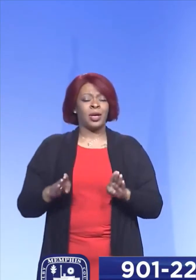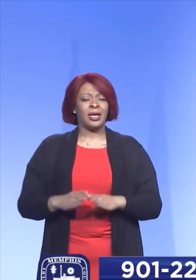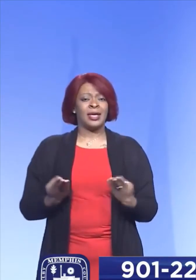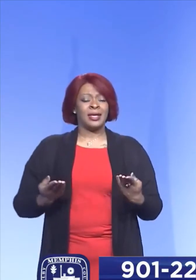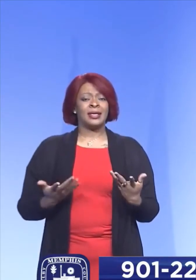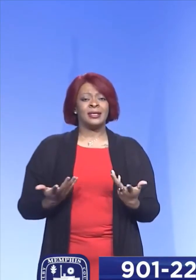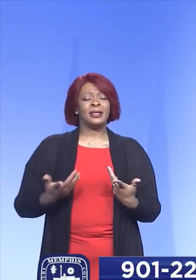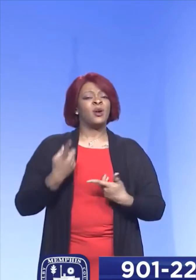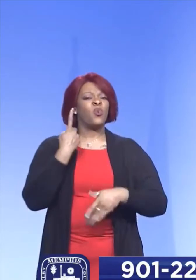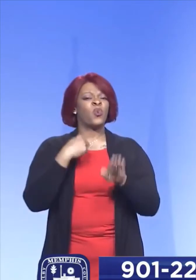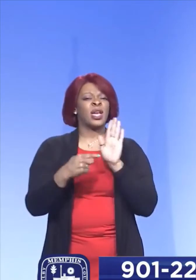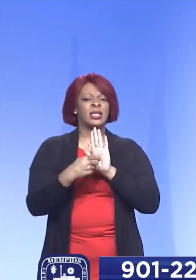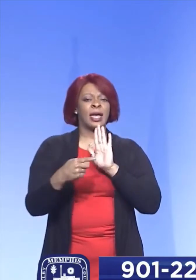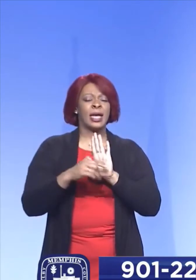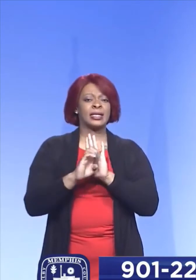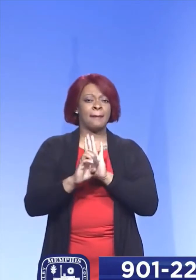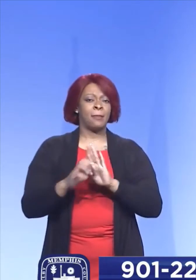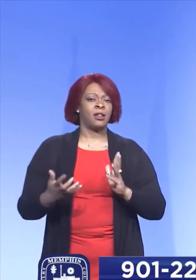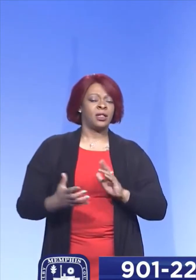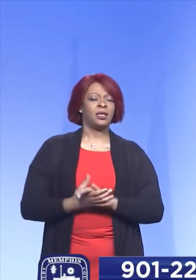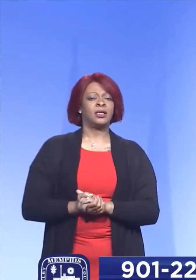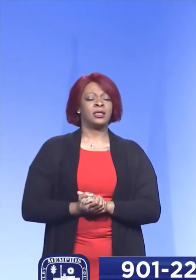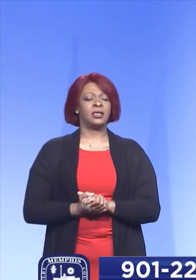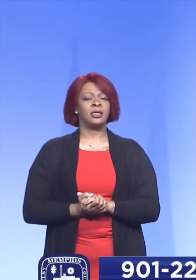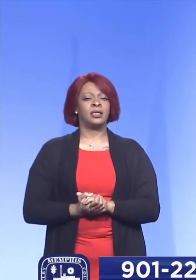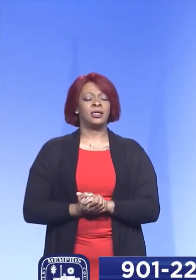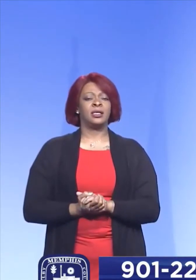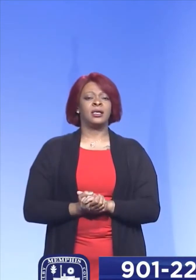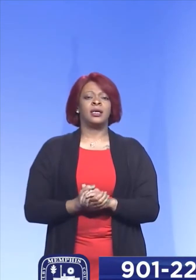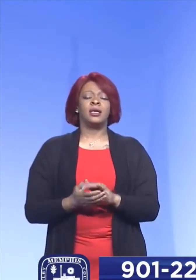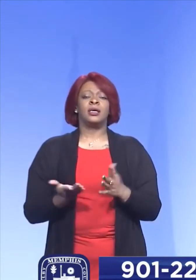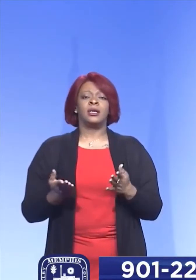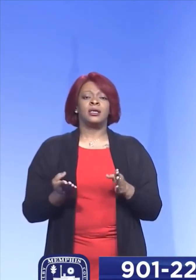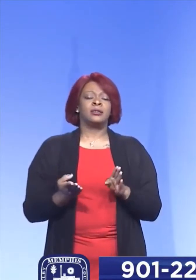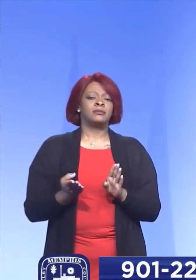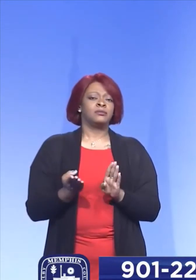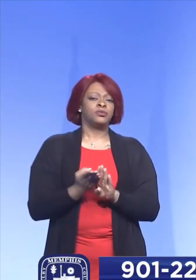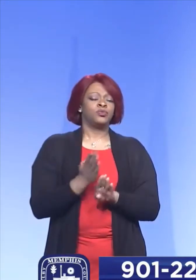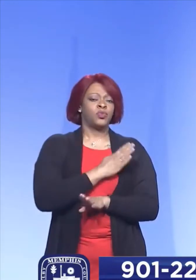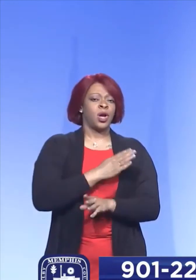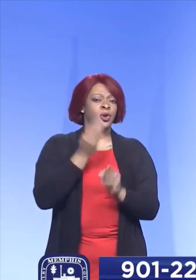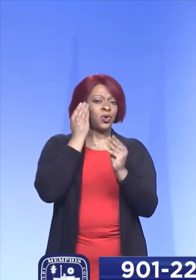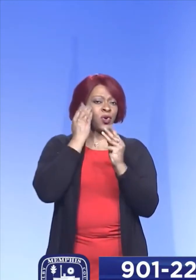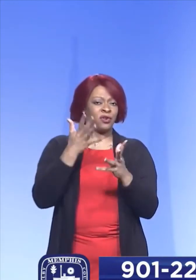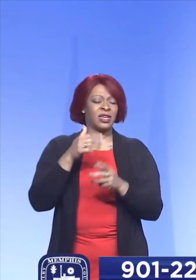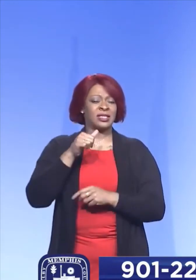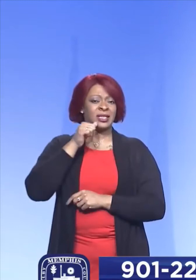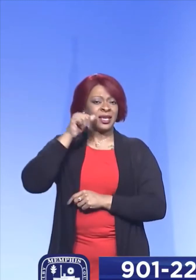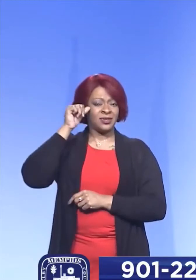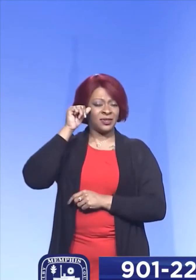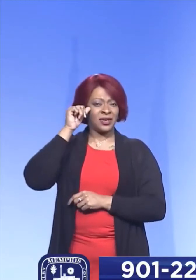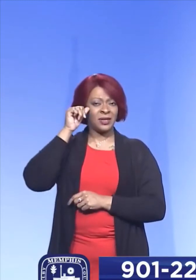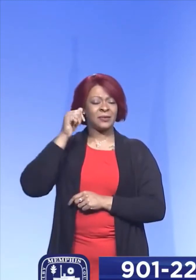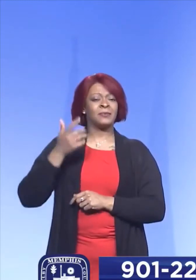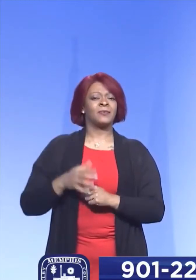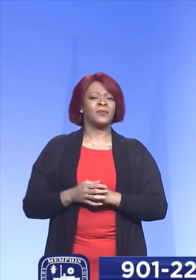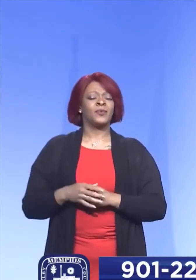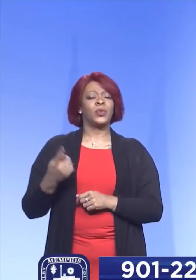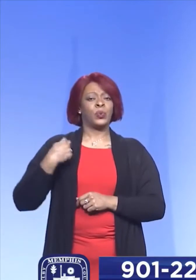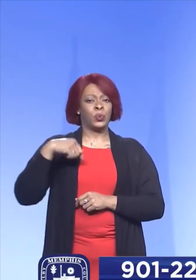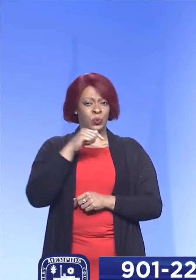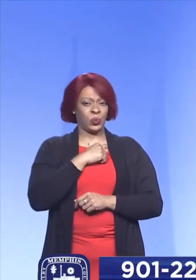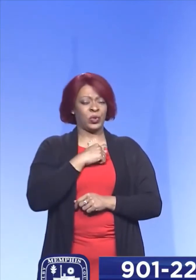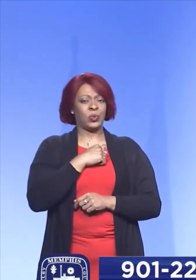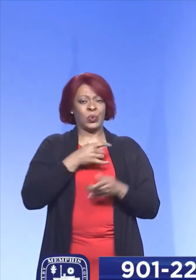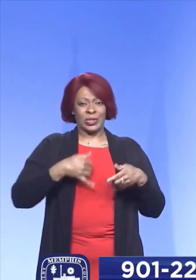classic example is prior to the notification from yesterday, we were